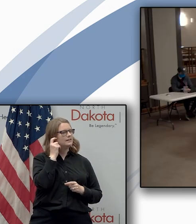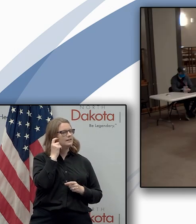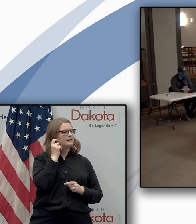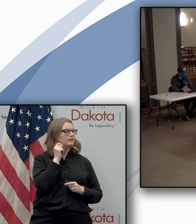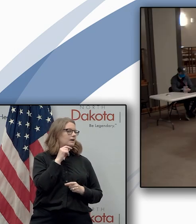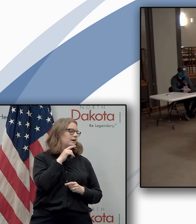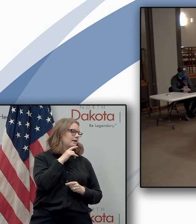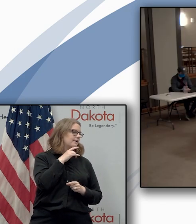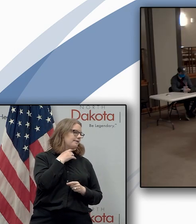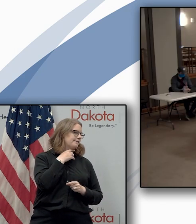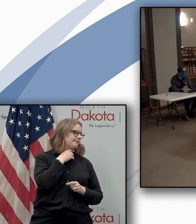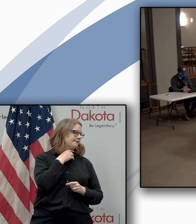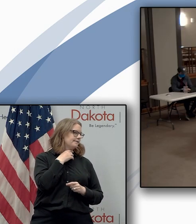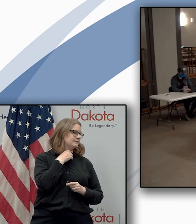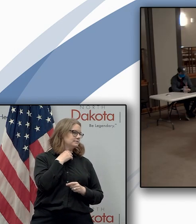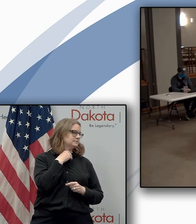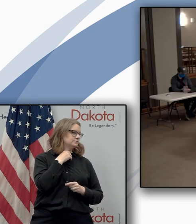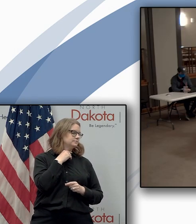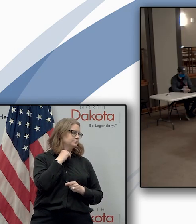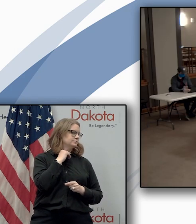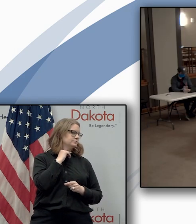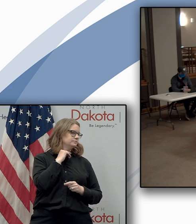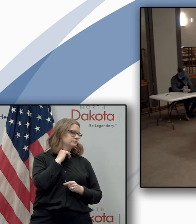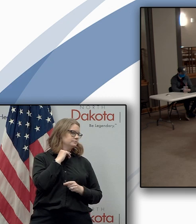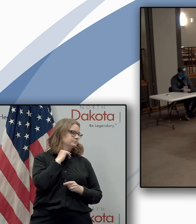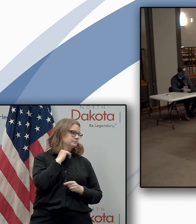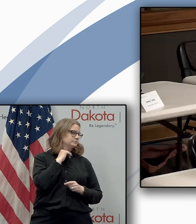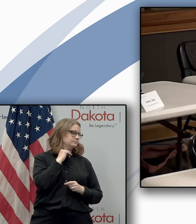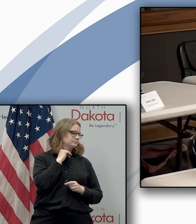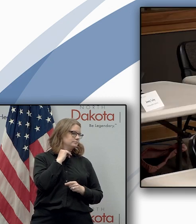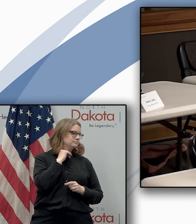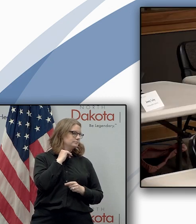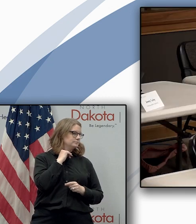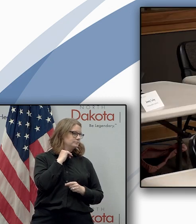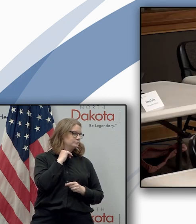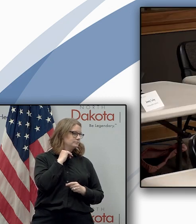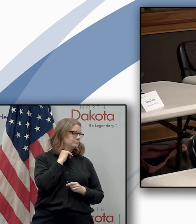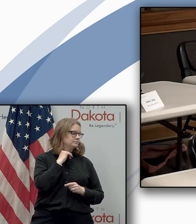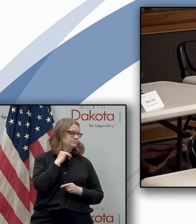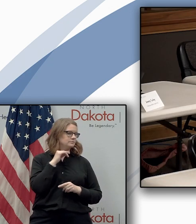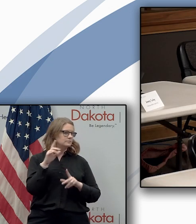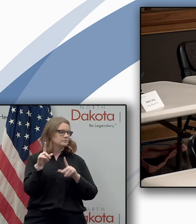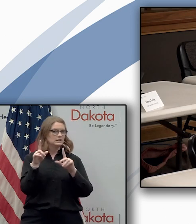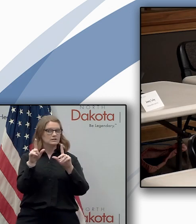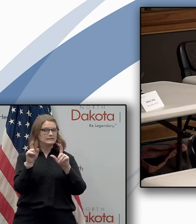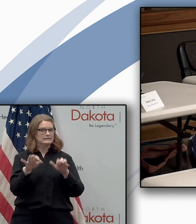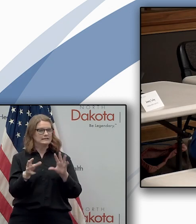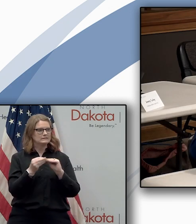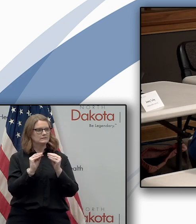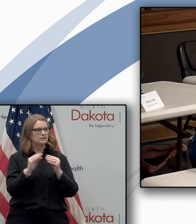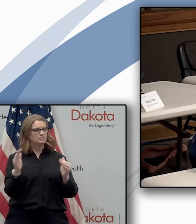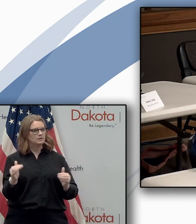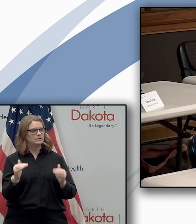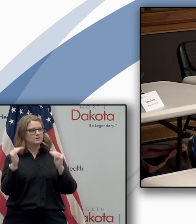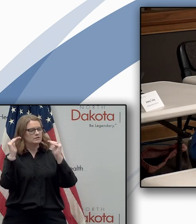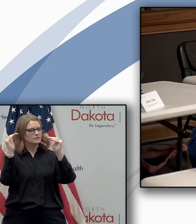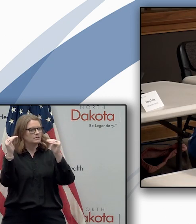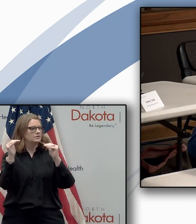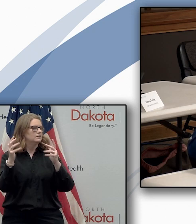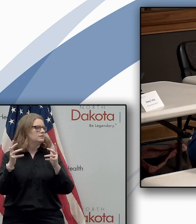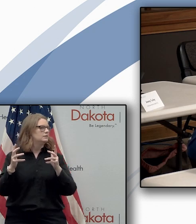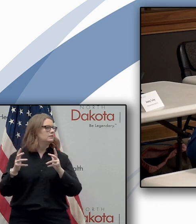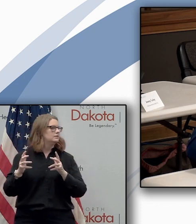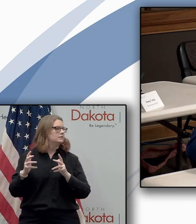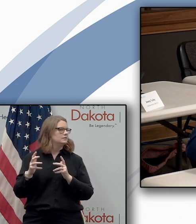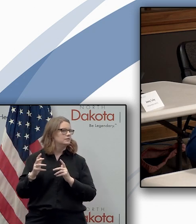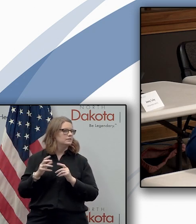in reference to trying to boost those uh testing numbers and testing capabilities uh is leftovers to fargo just going to be